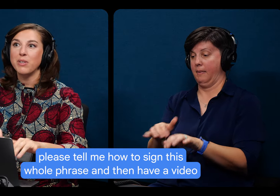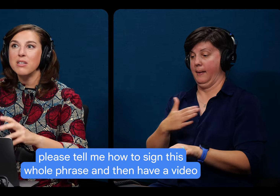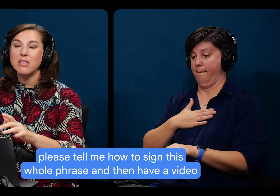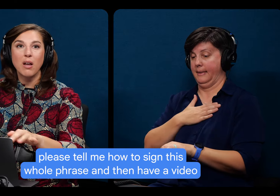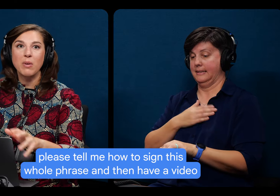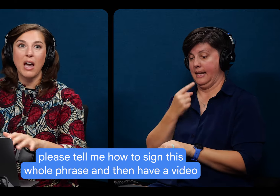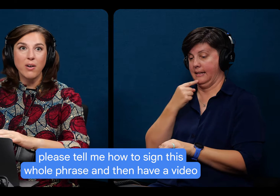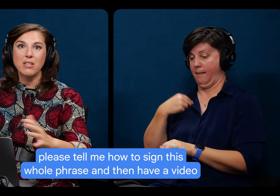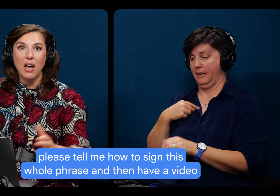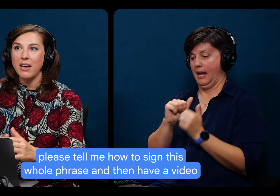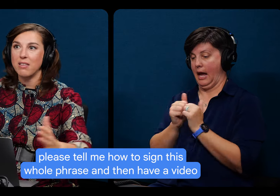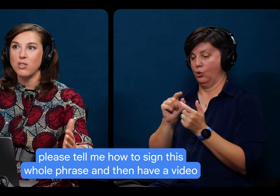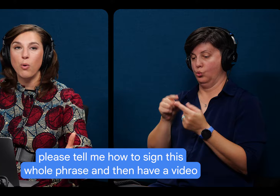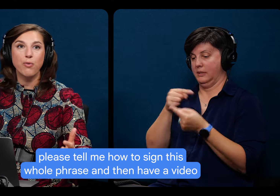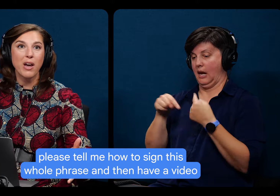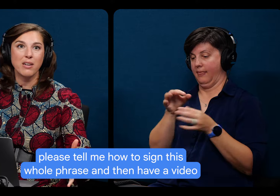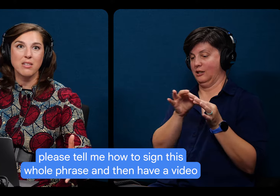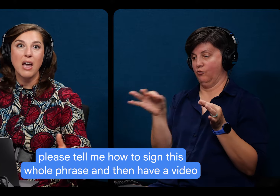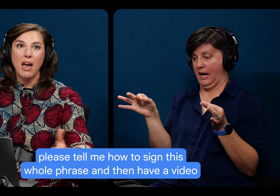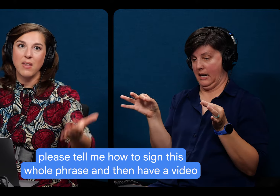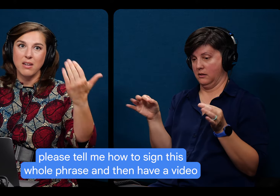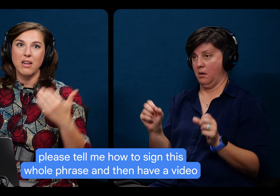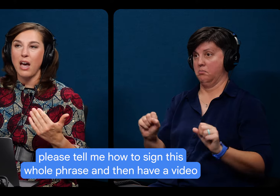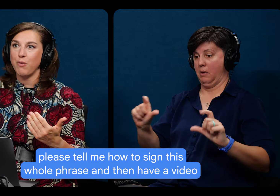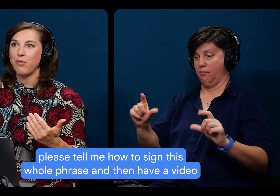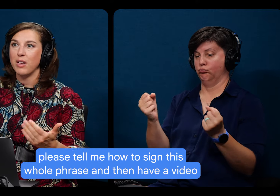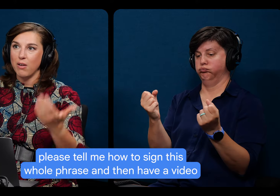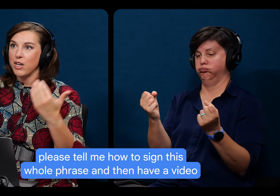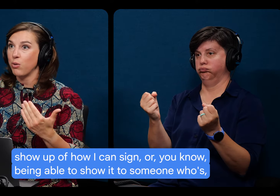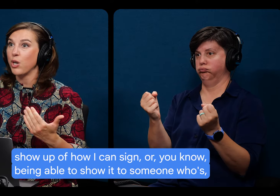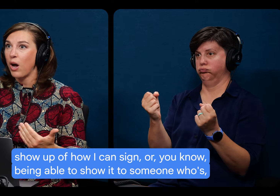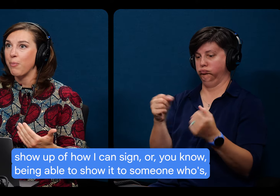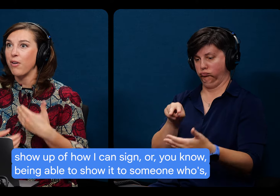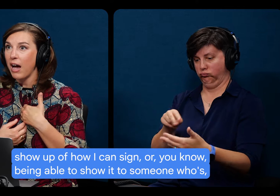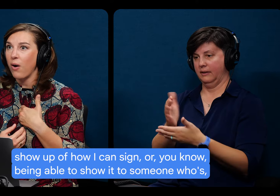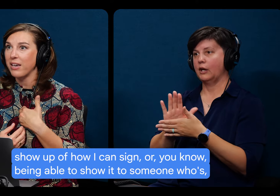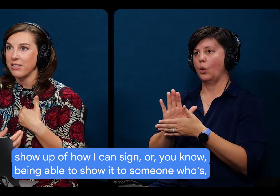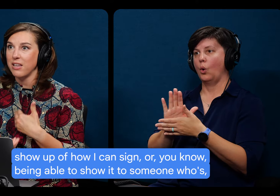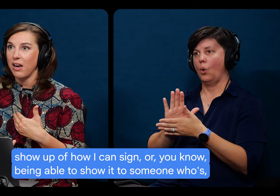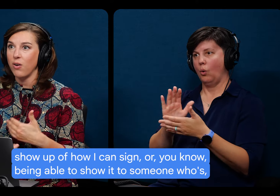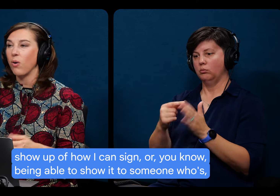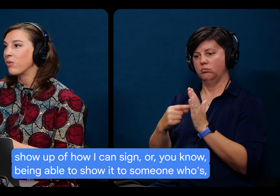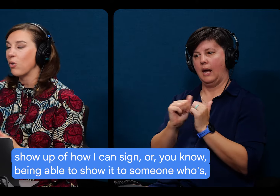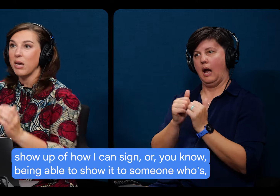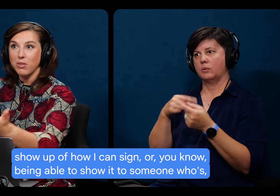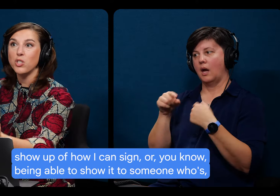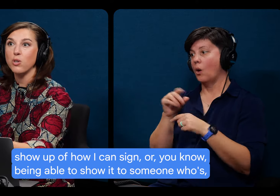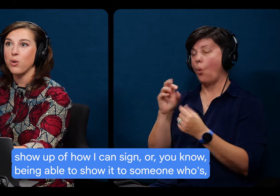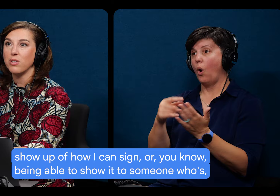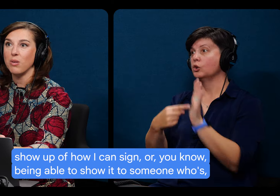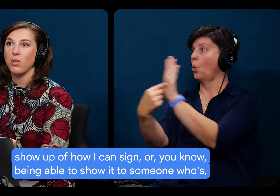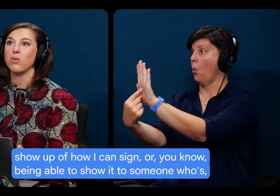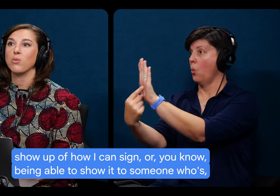please tell me how to sign this whole phrase and then have a video show up of how I can sign or, you know, being able to